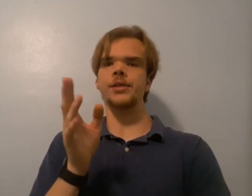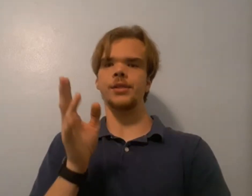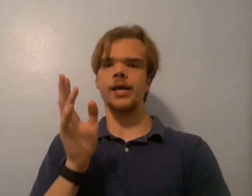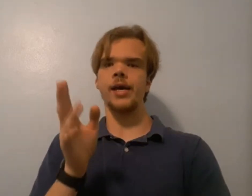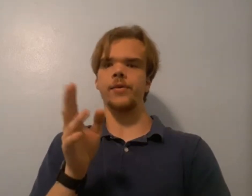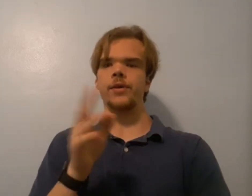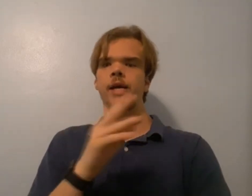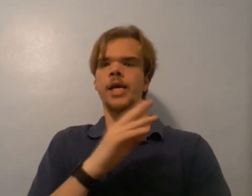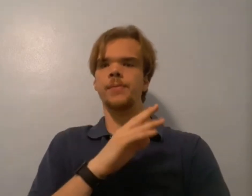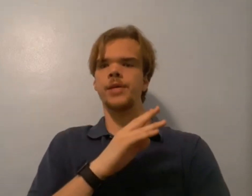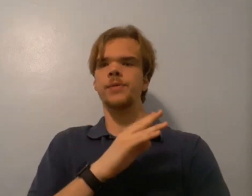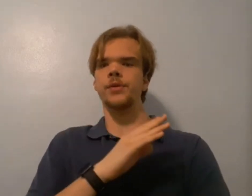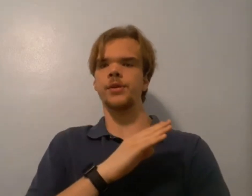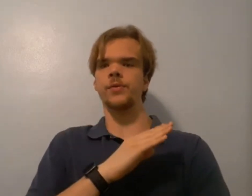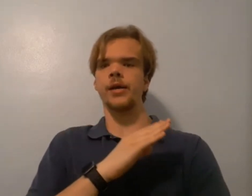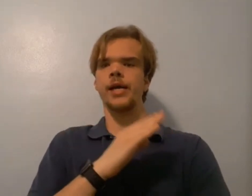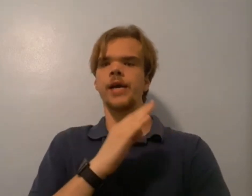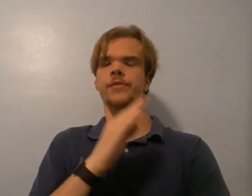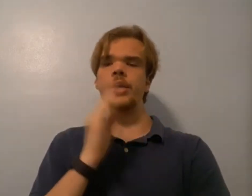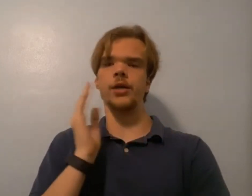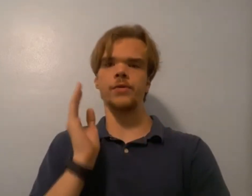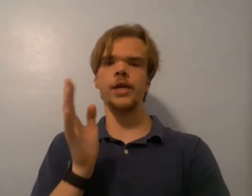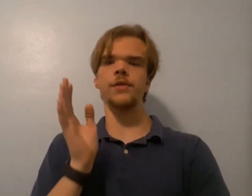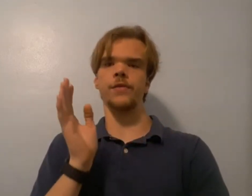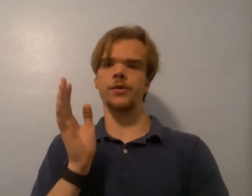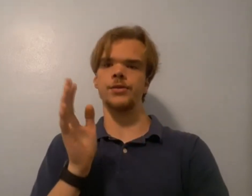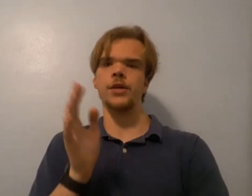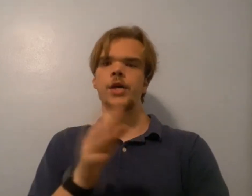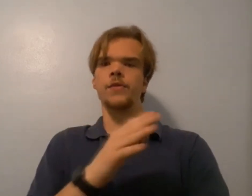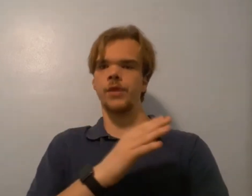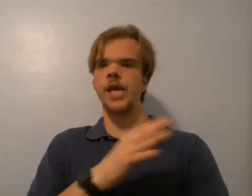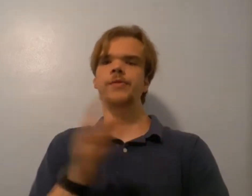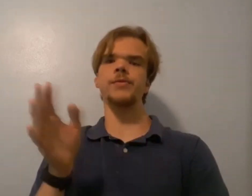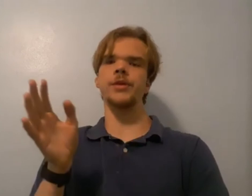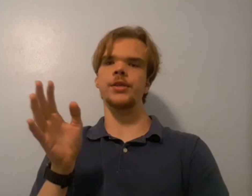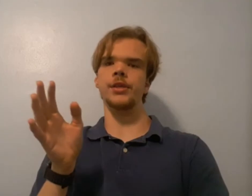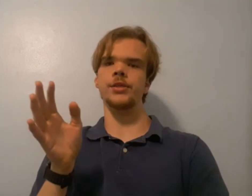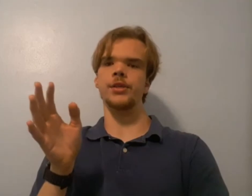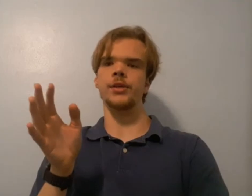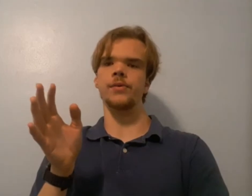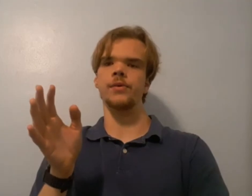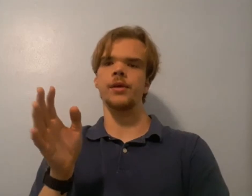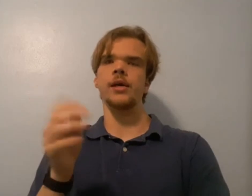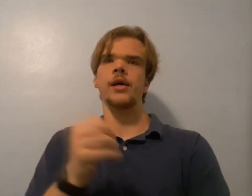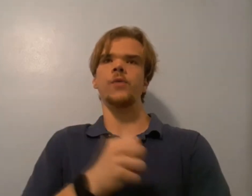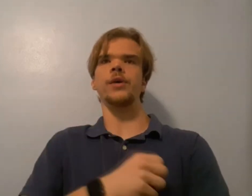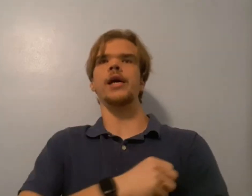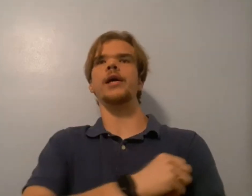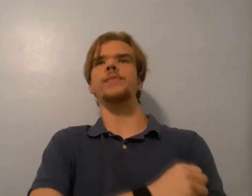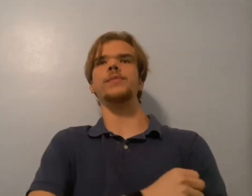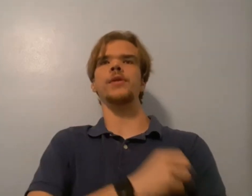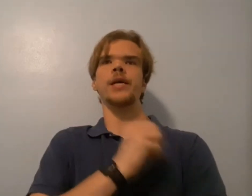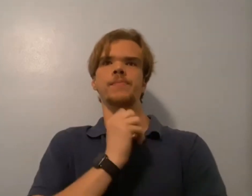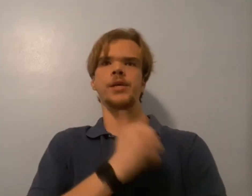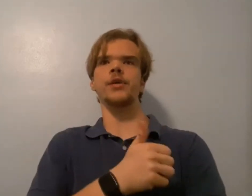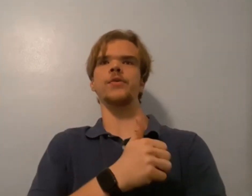actually out, and be able to, uh, have it on transfers for everybody to listen to. We have people like Bing